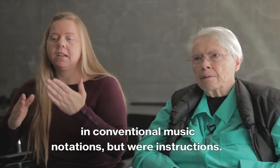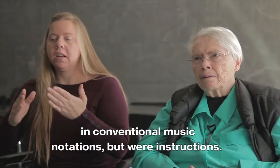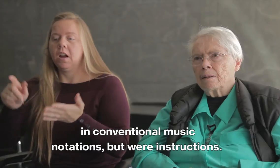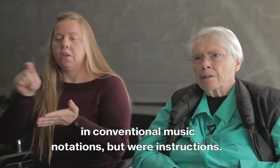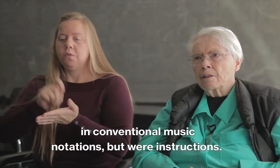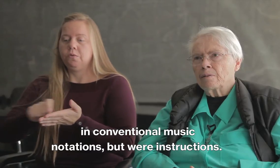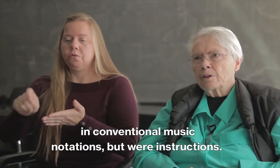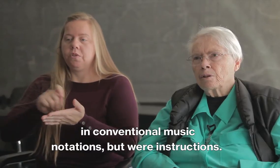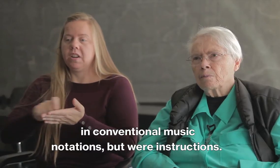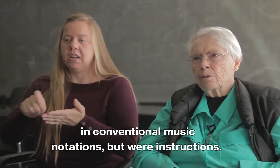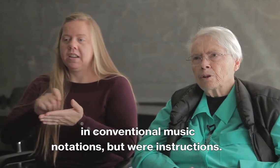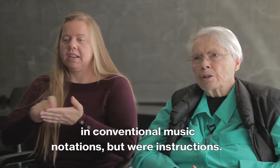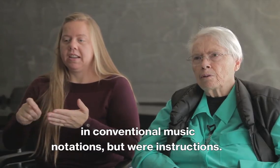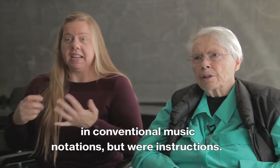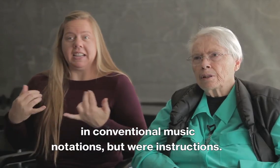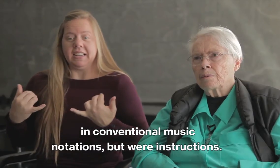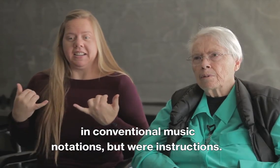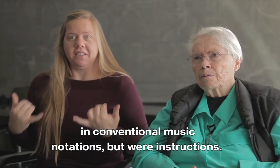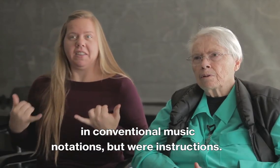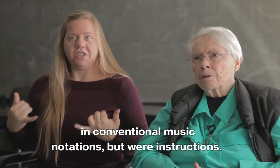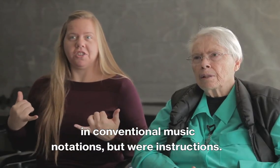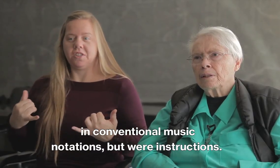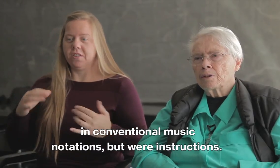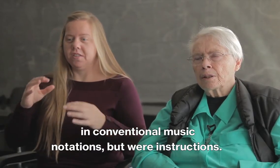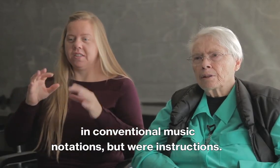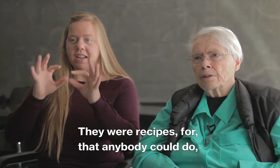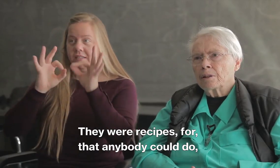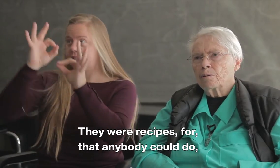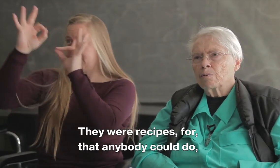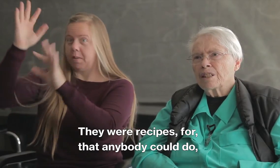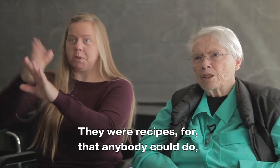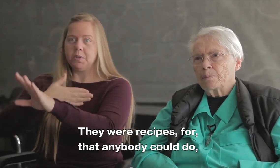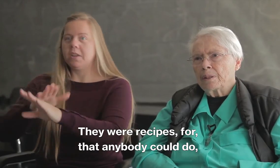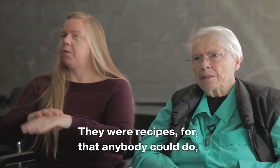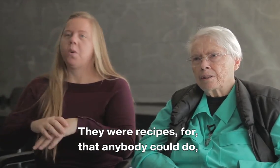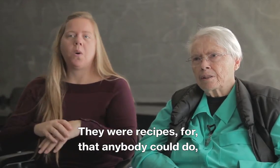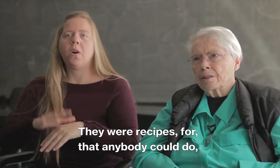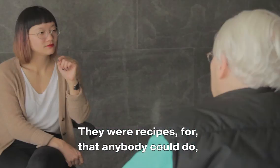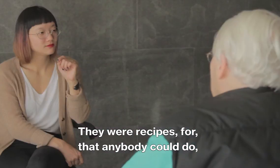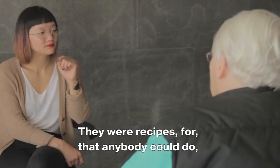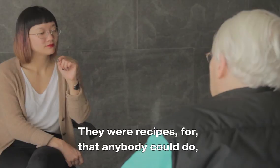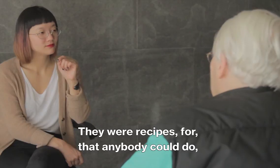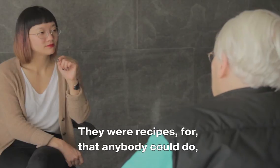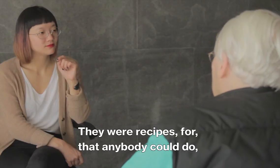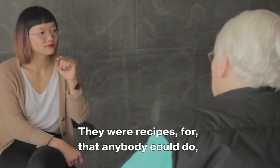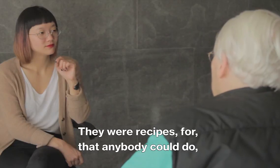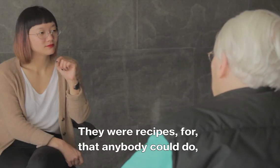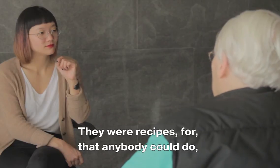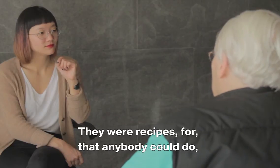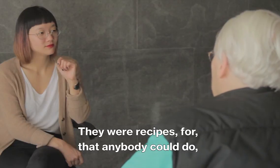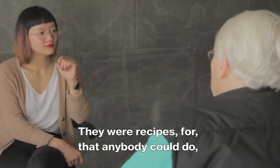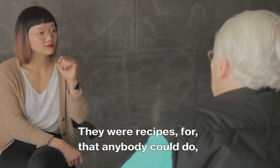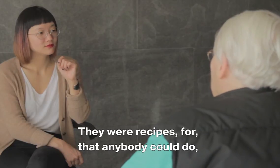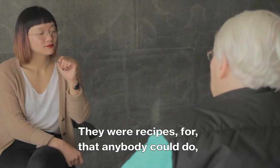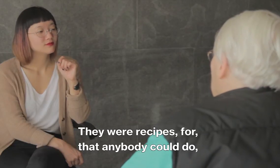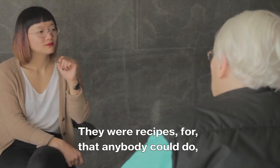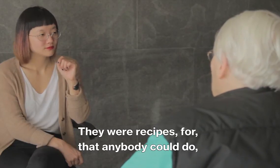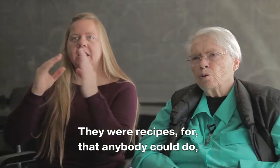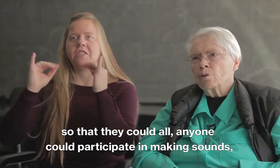conventional music notation, but were instructions. They were recipes for, that anybody could do so